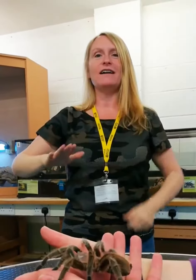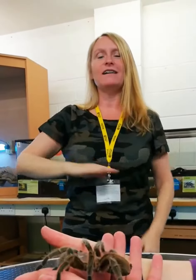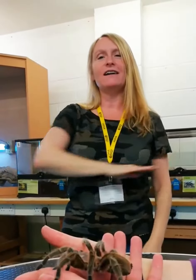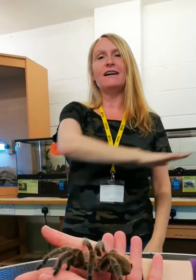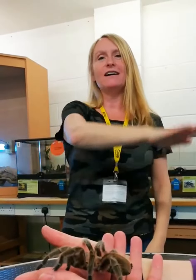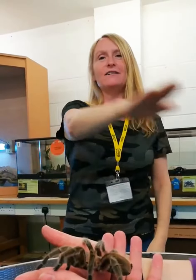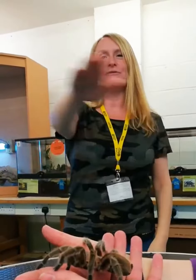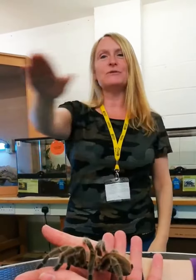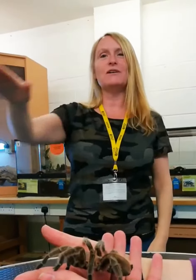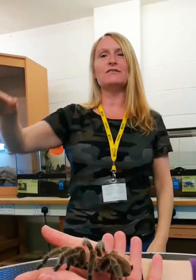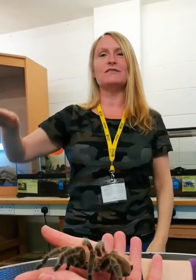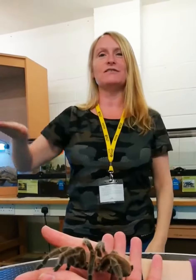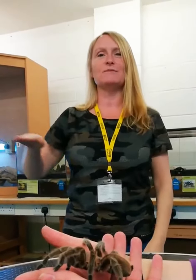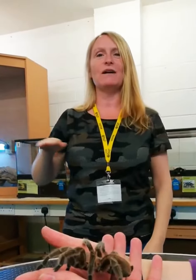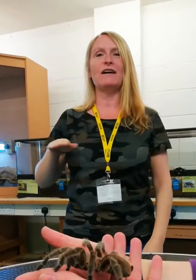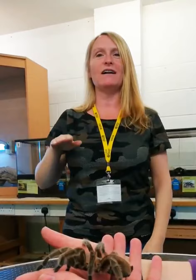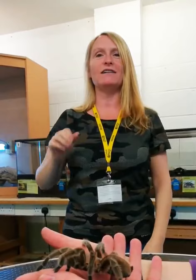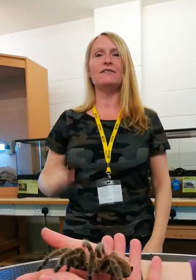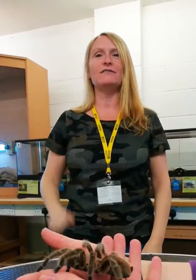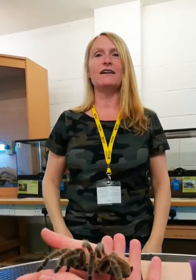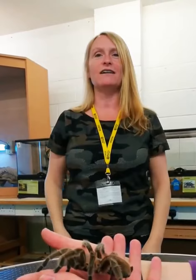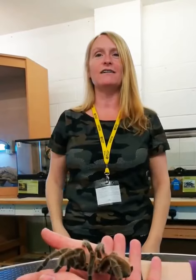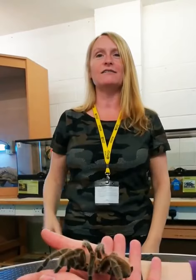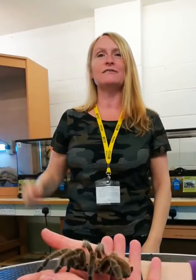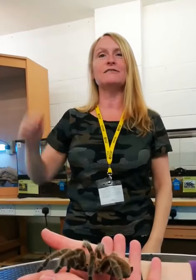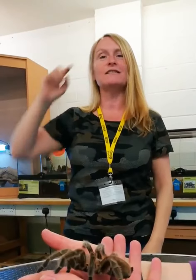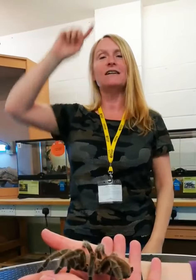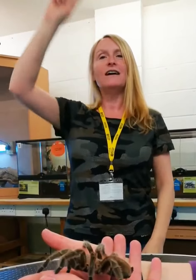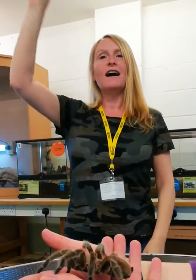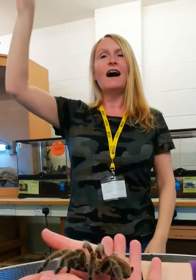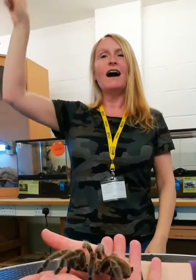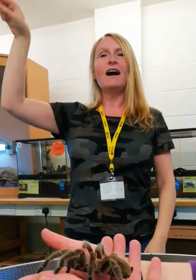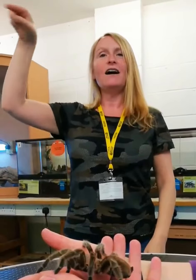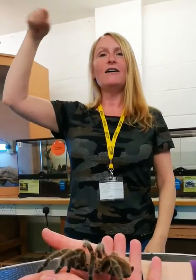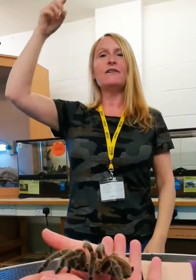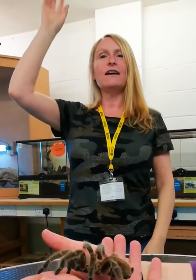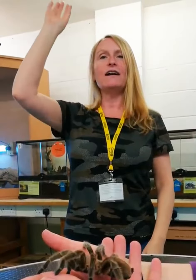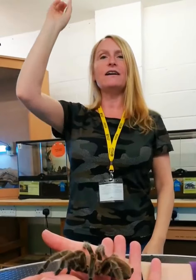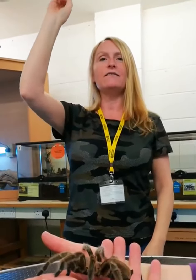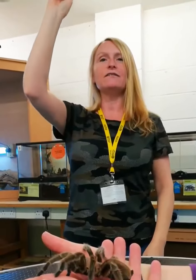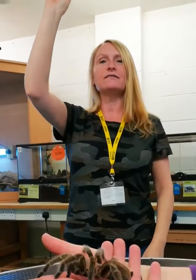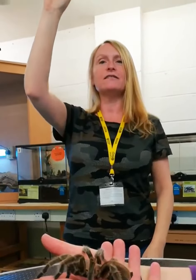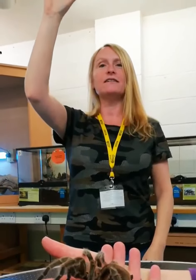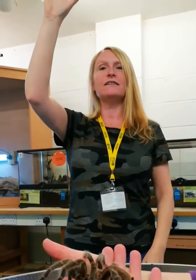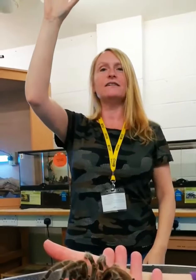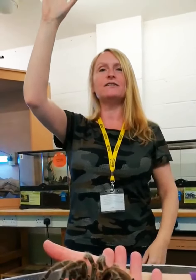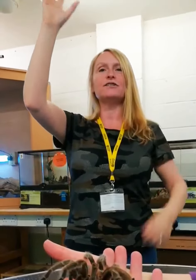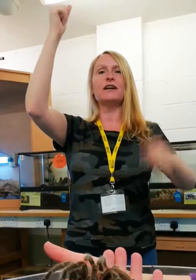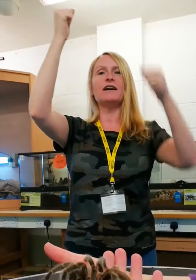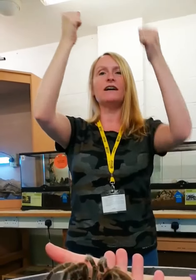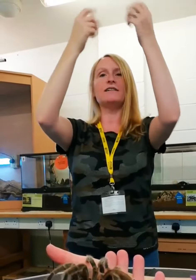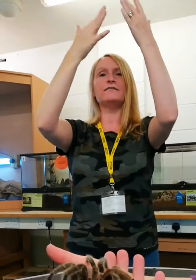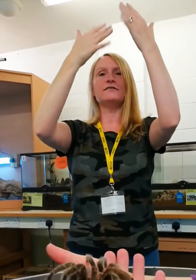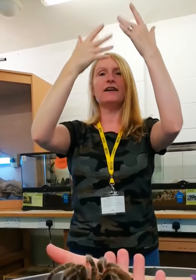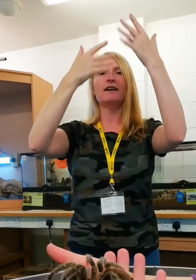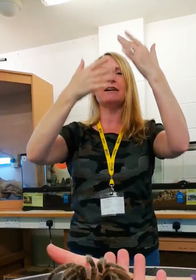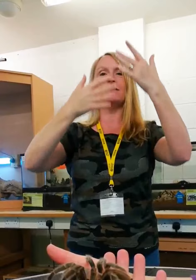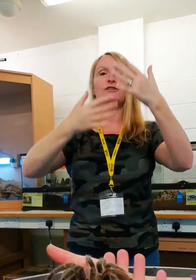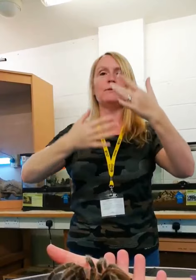and washed the spider out. Out came the sunshine and dried up